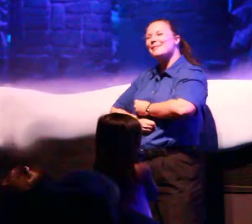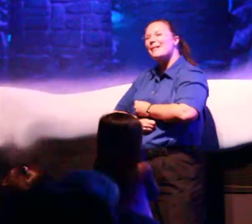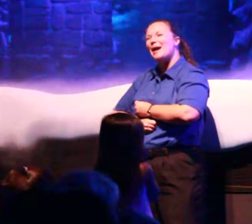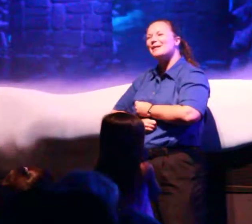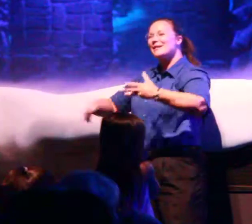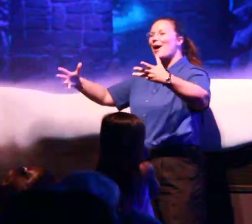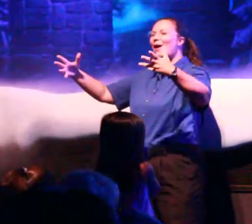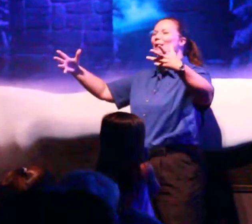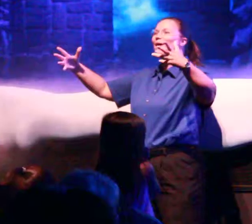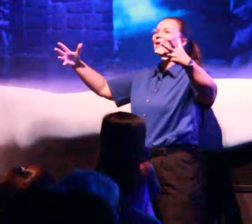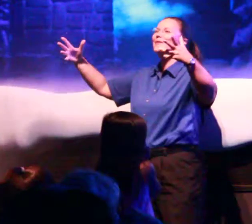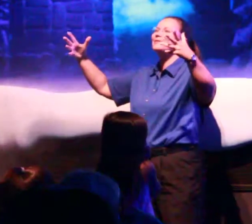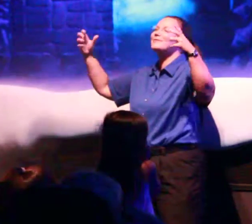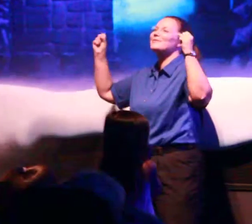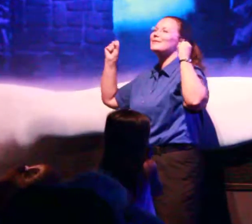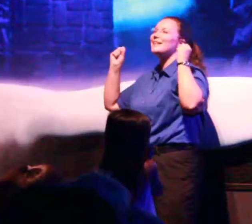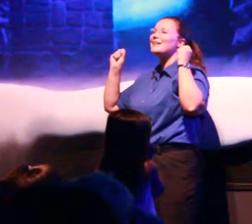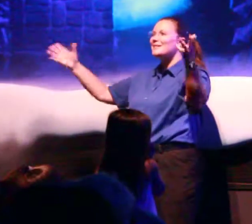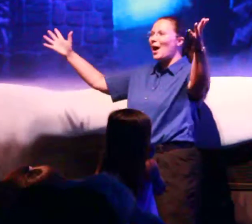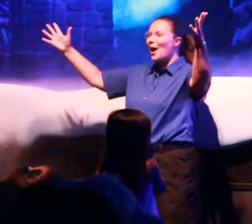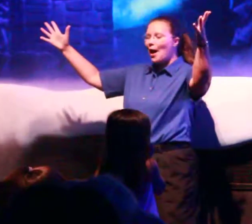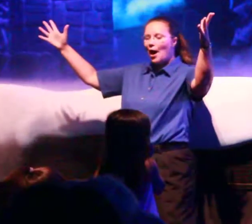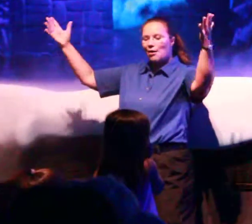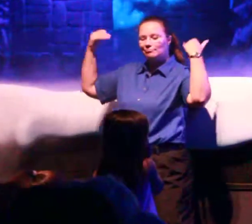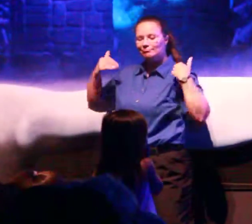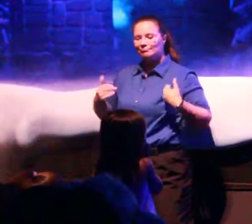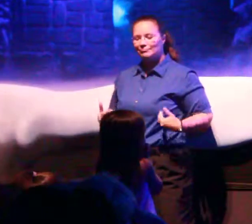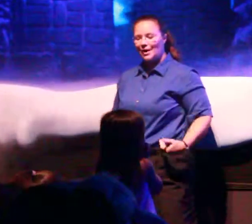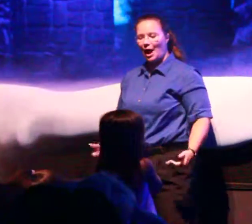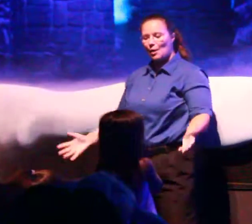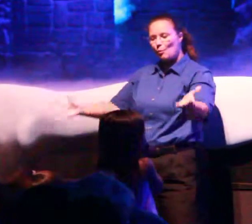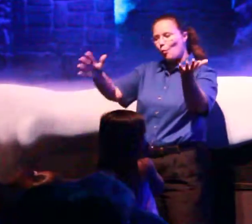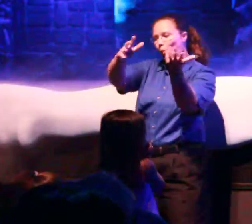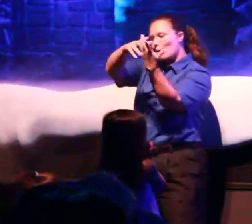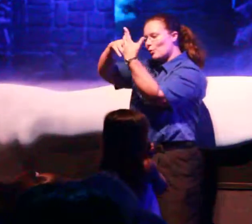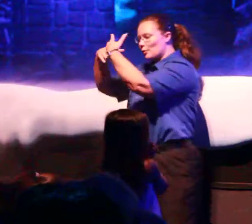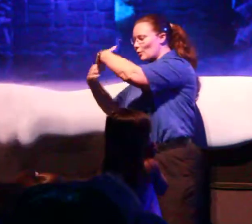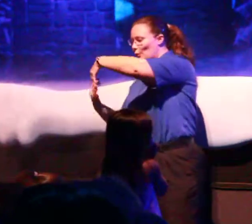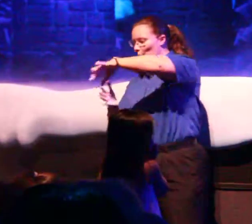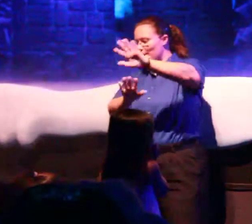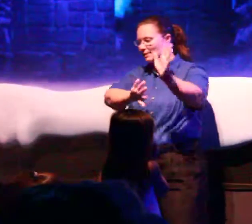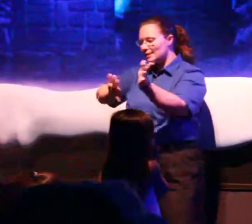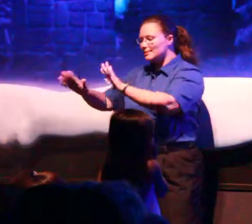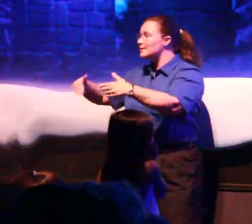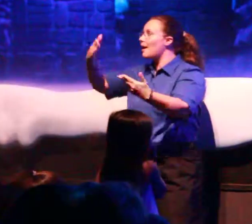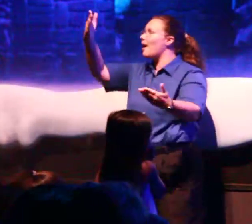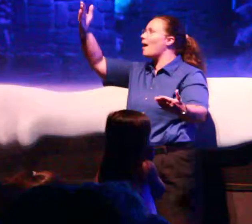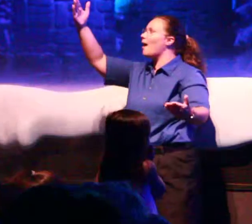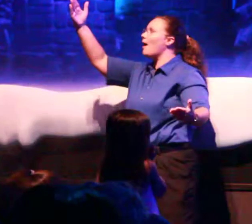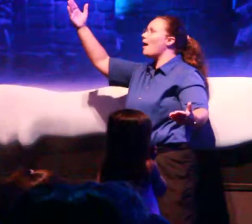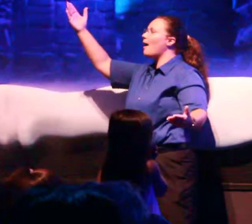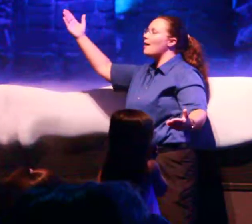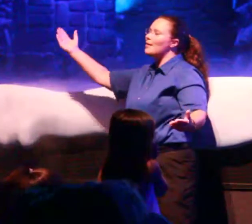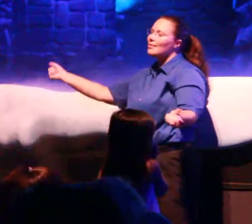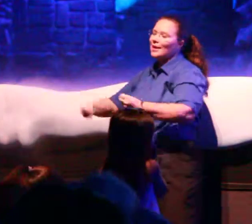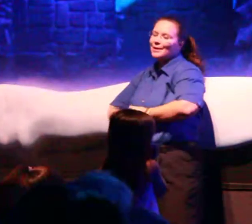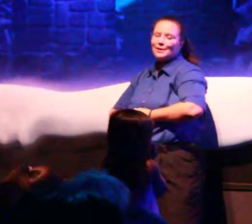Let it go, let it go. I'm one with the wind and the sky. Let it